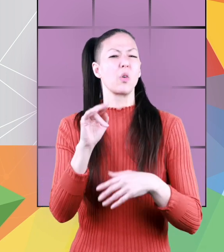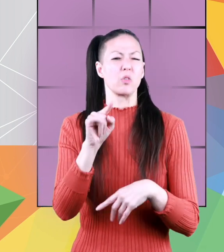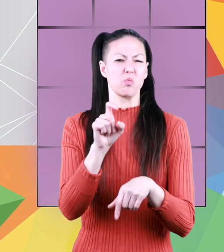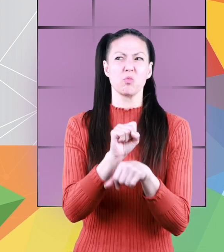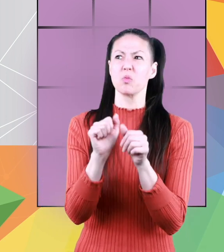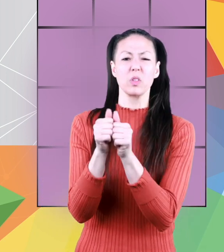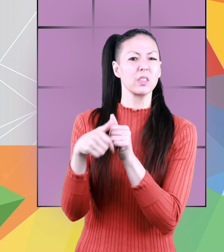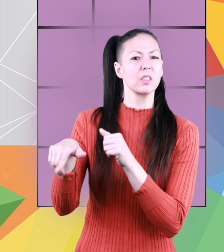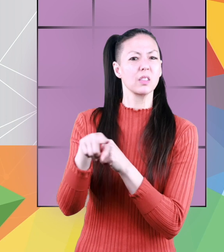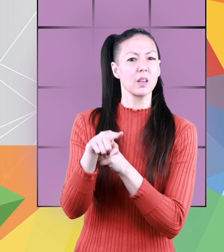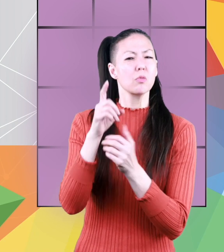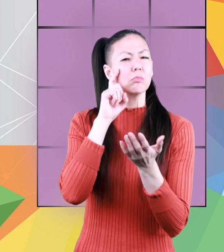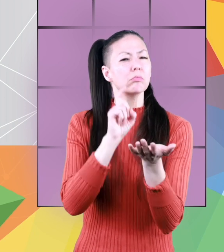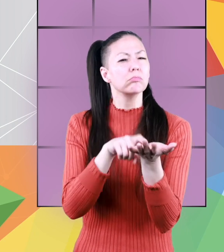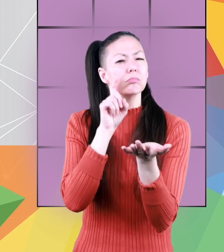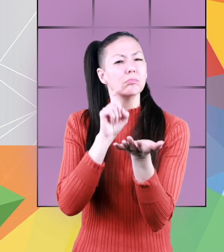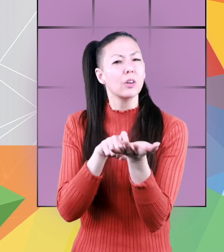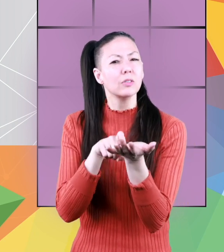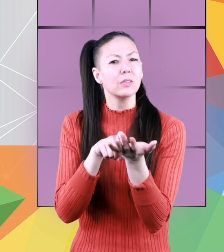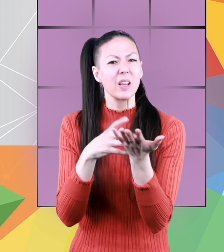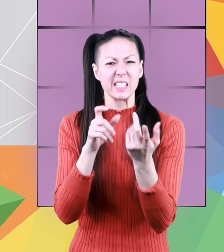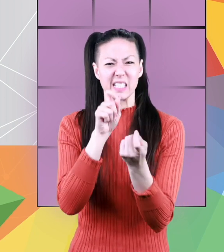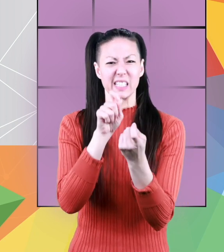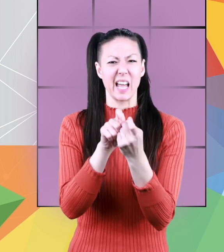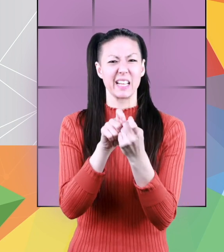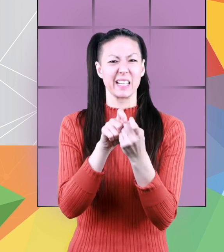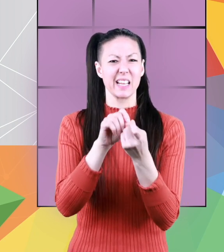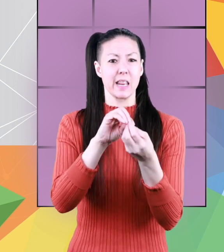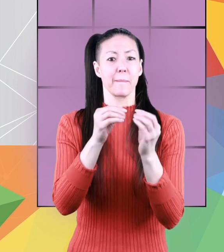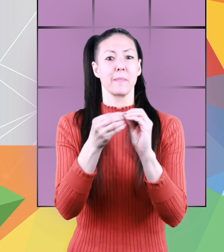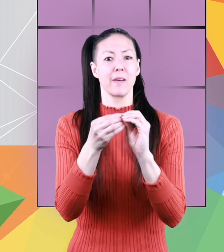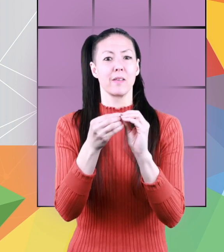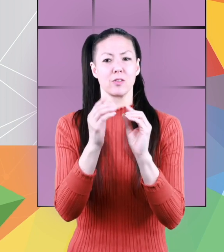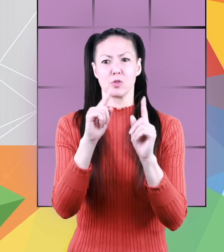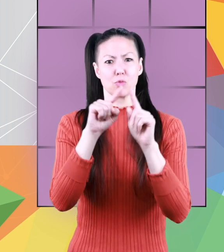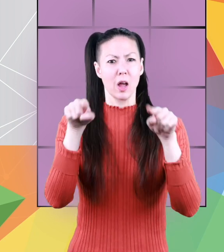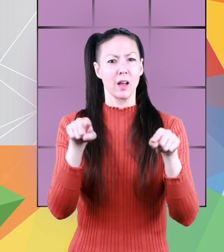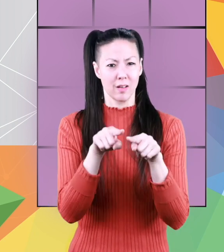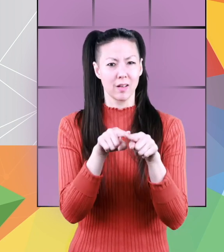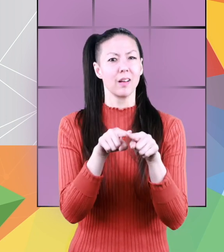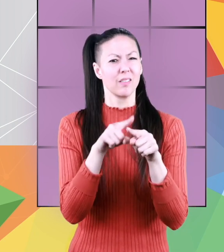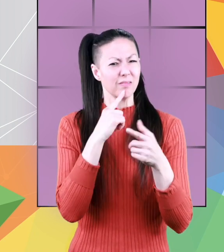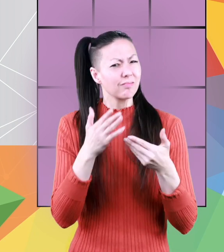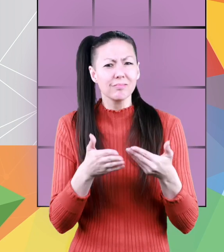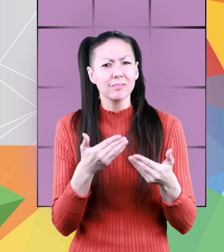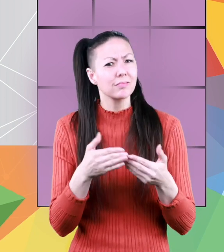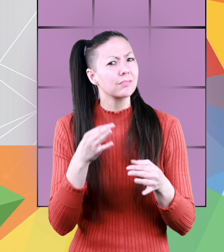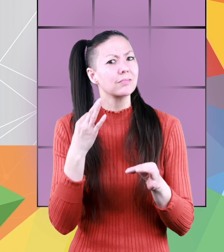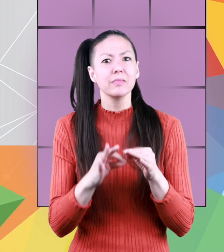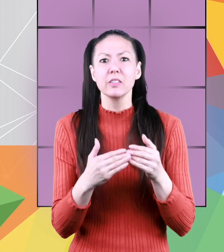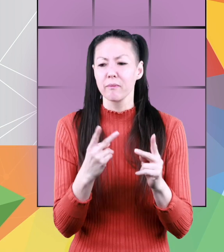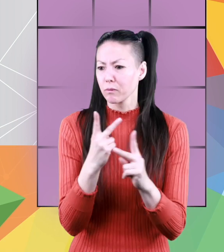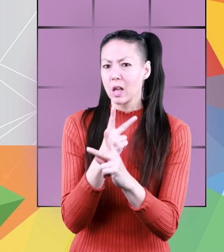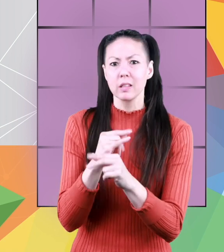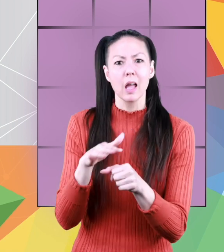with notice how all those shapes have an exact number of squares in them so it's pretty easy to figure out their areas